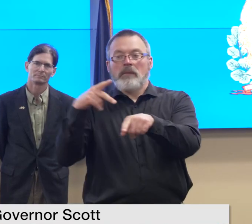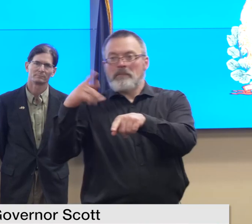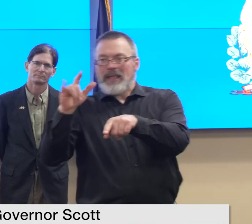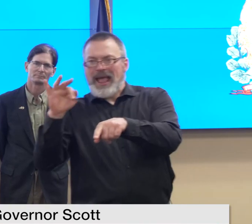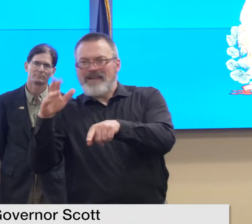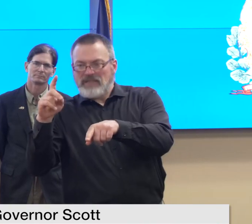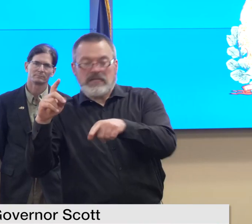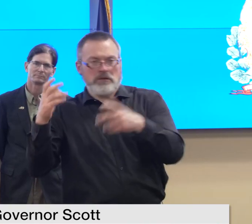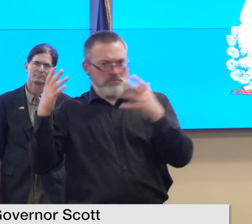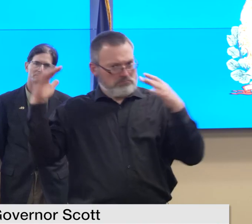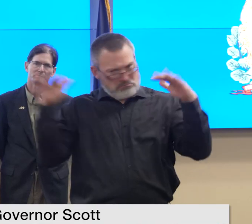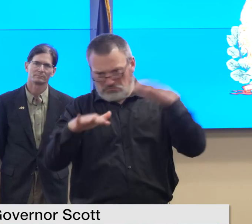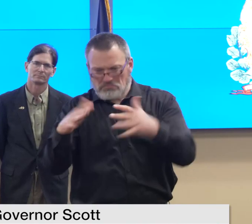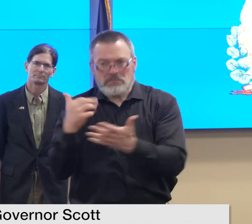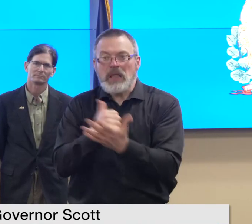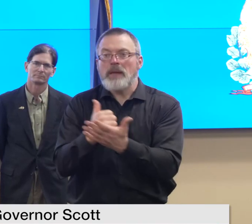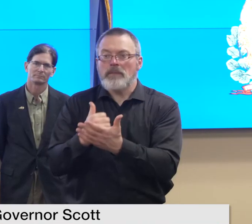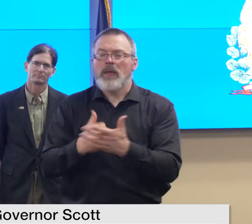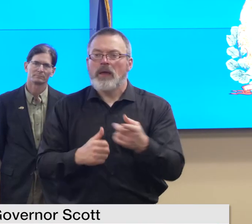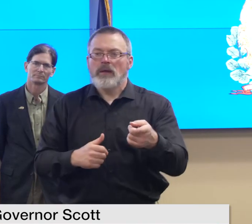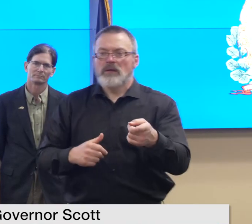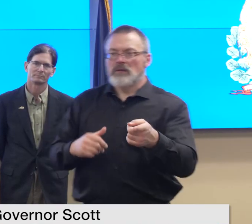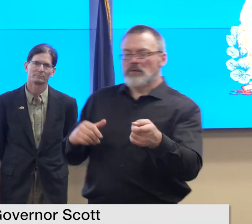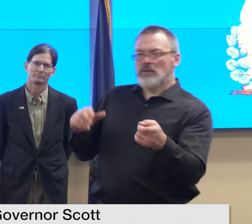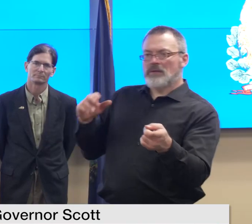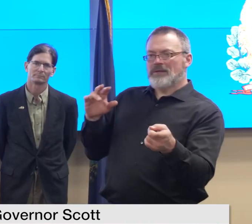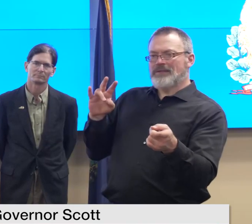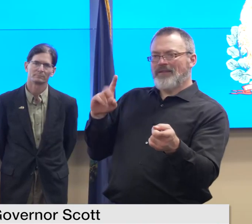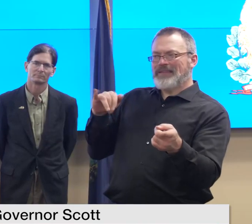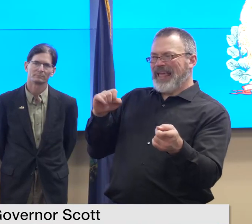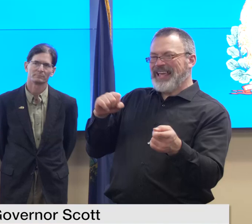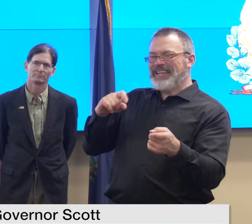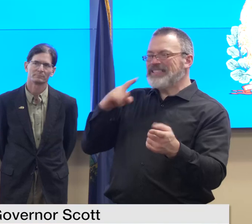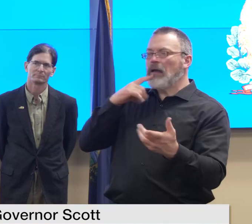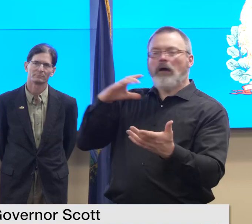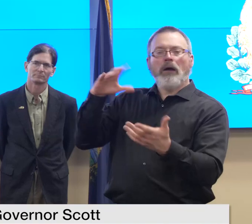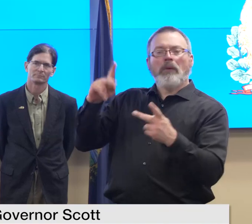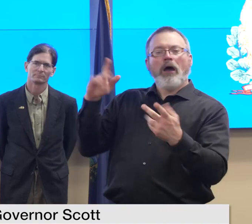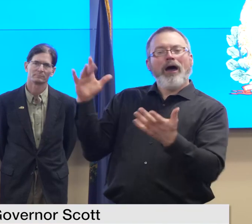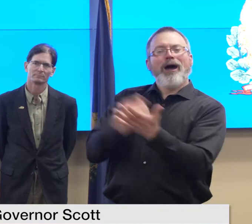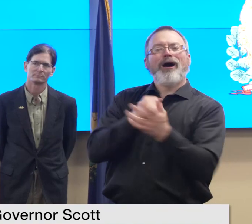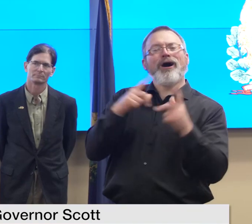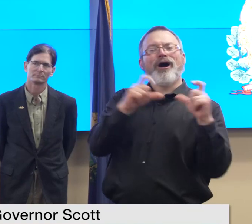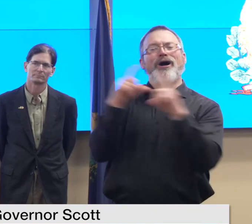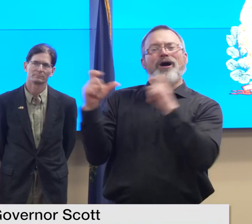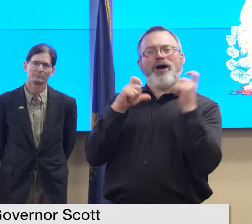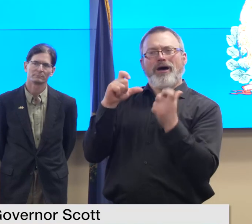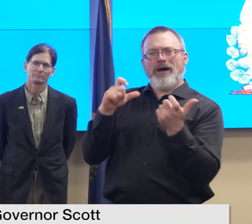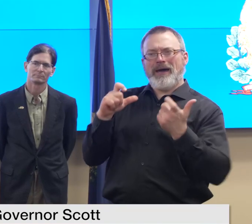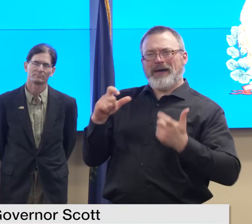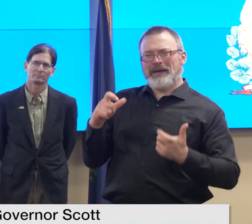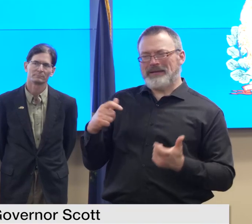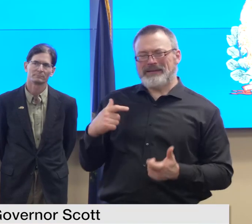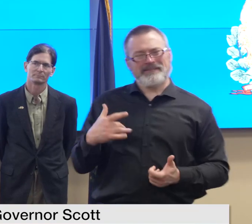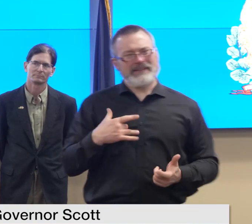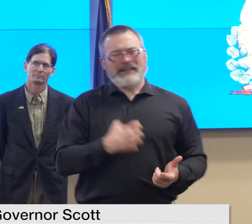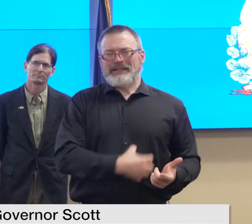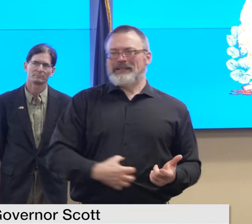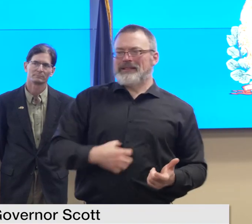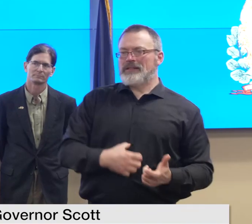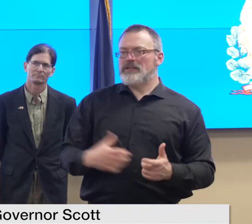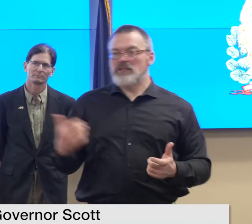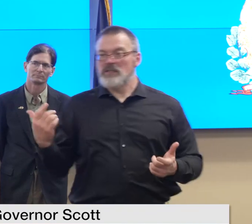assist they would say those were sort of like photo ops i mean that's how they describe those visits from the state yeah when i went um there were no